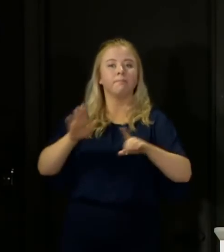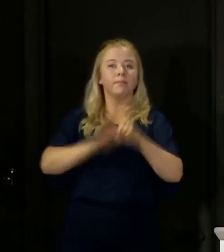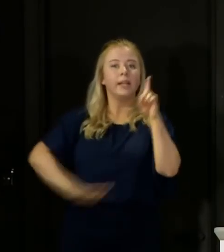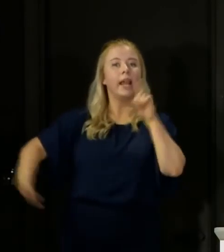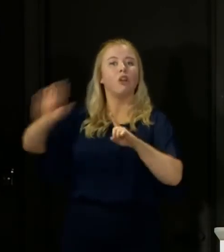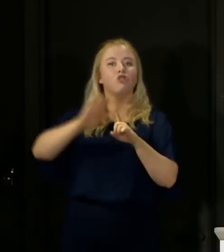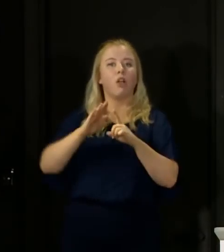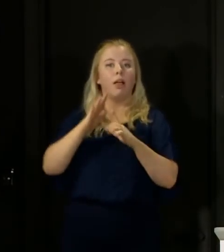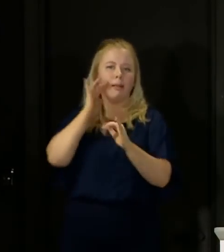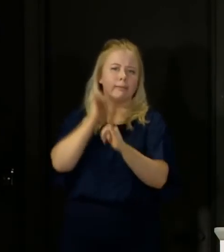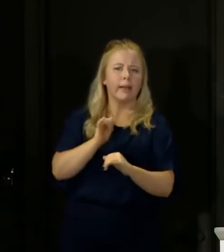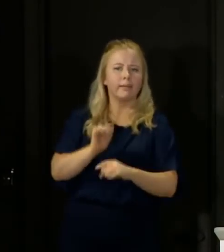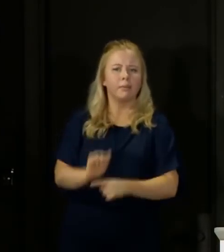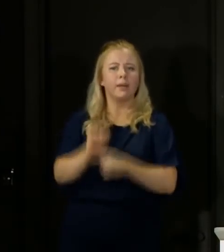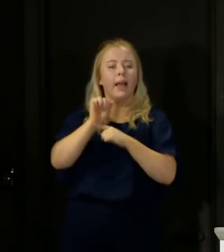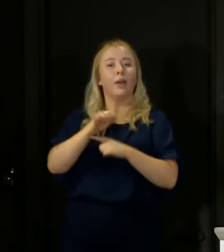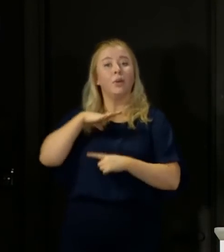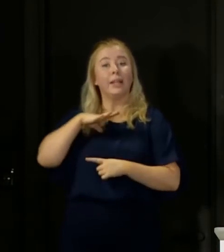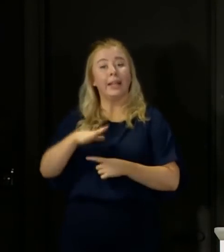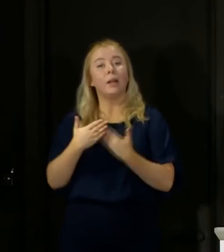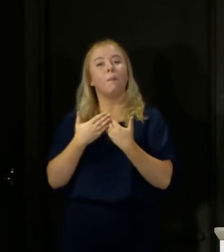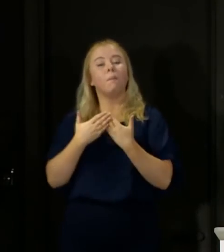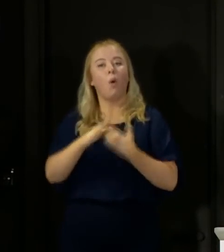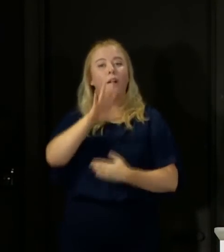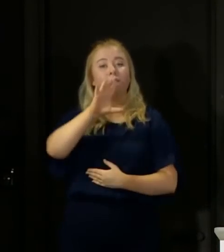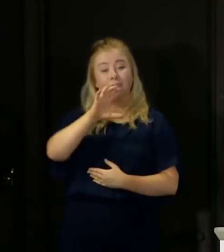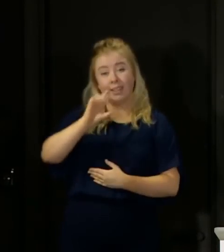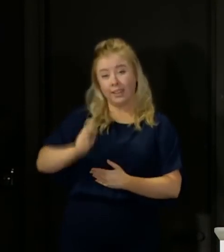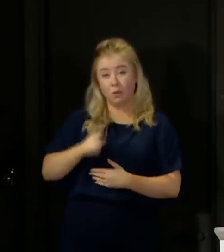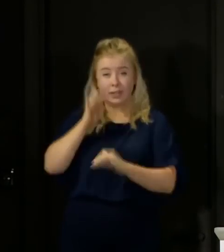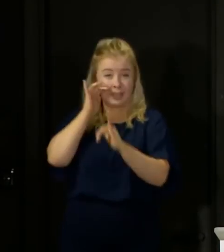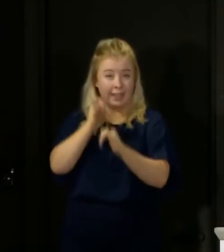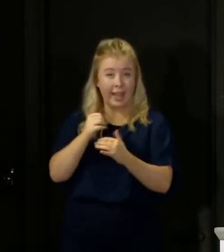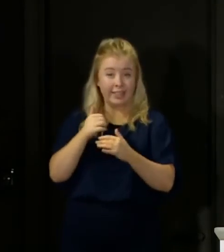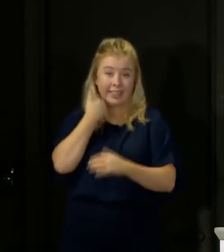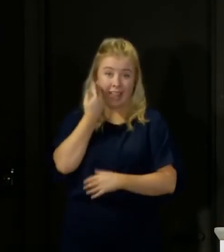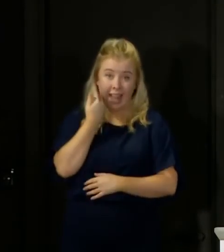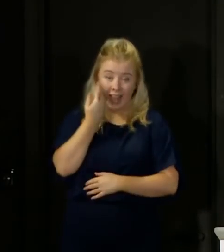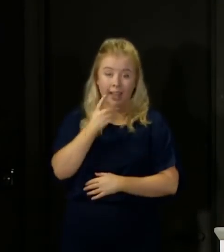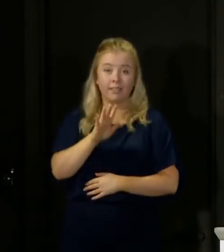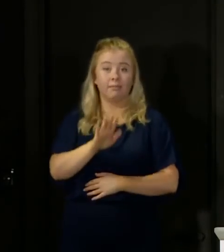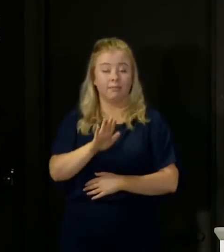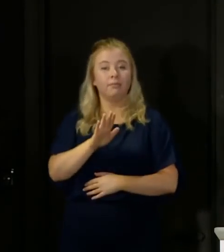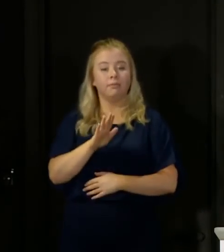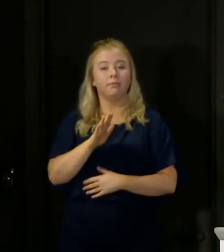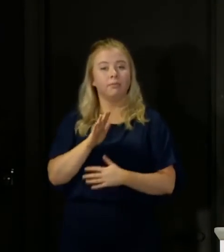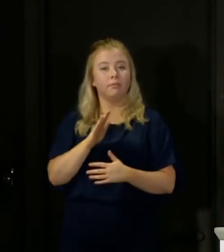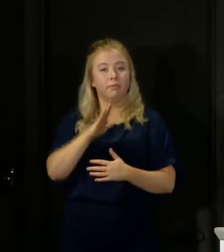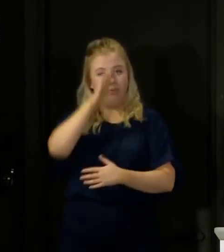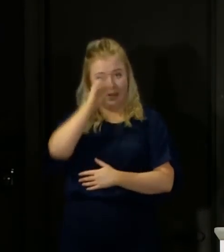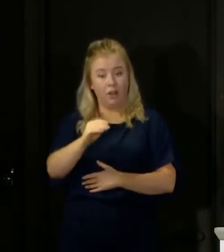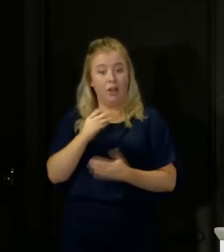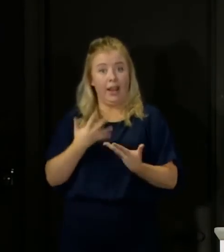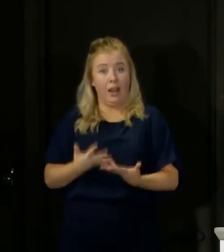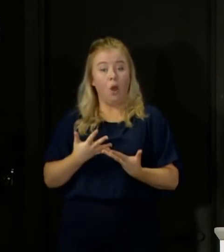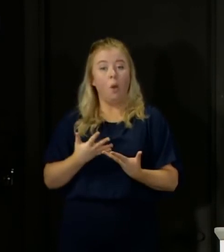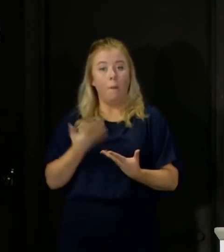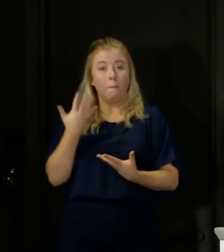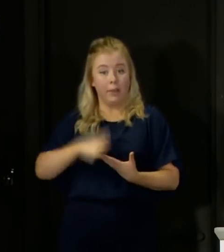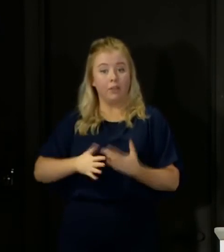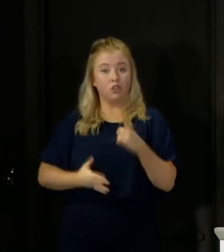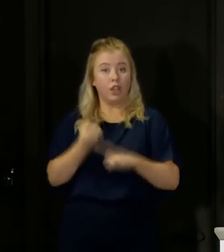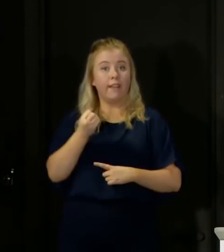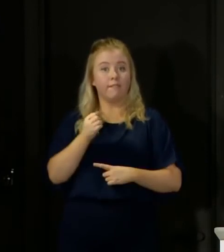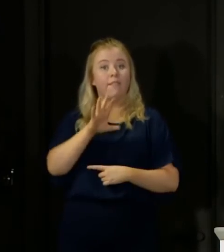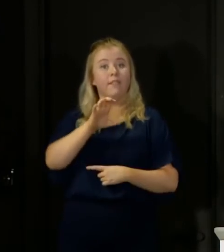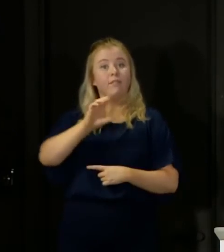ability to conduct more than 15,000 tests a day. I can confirm that this capacity is now in place.